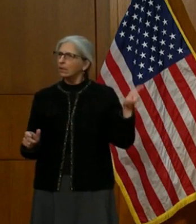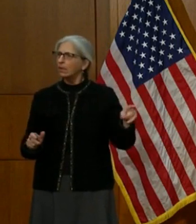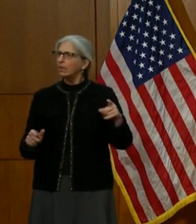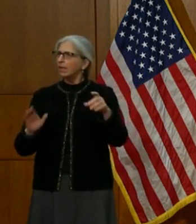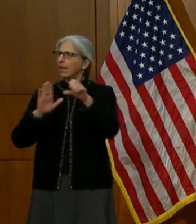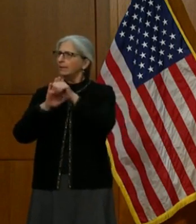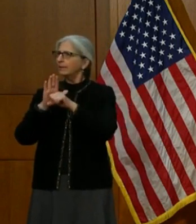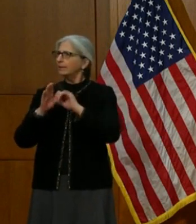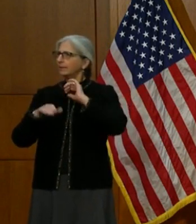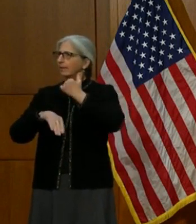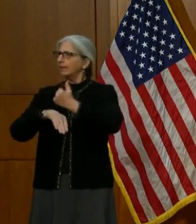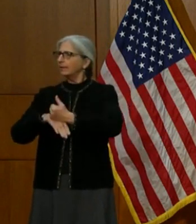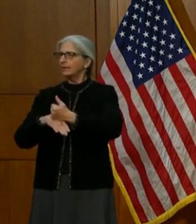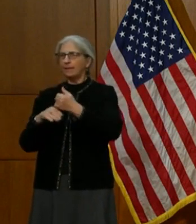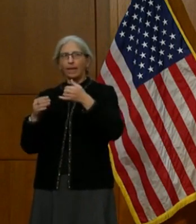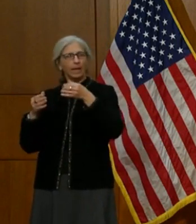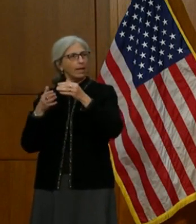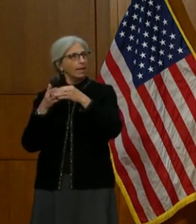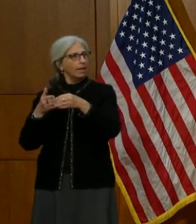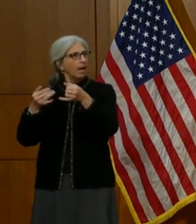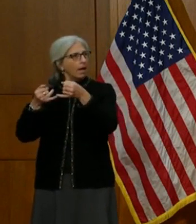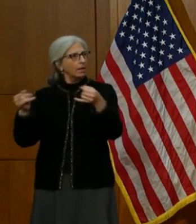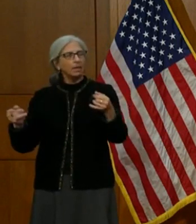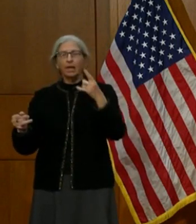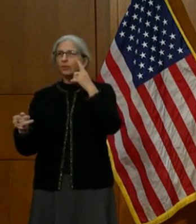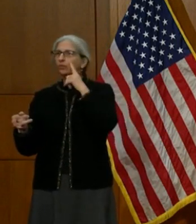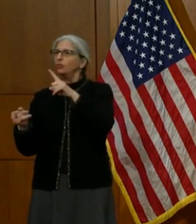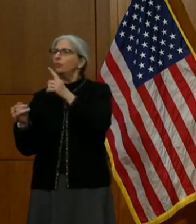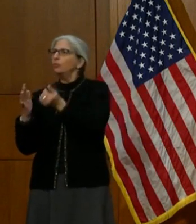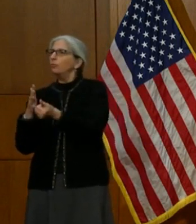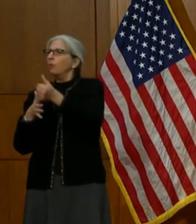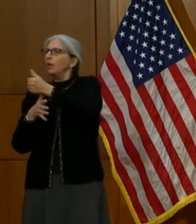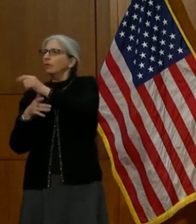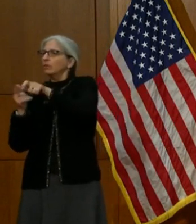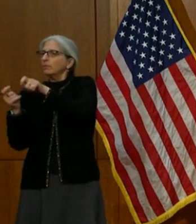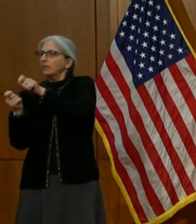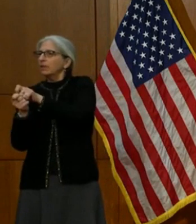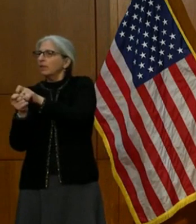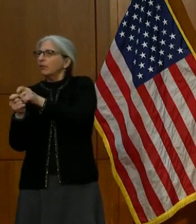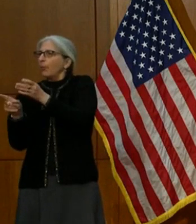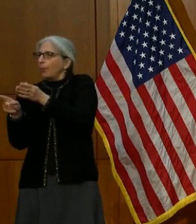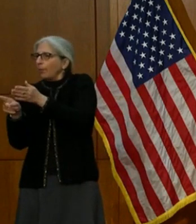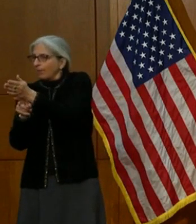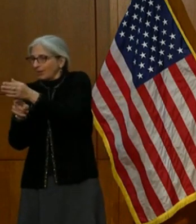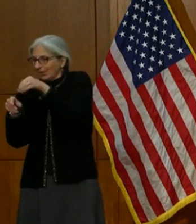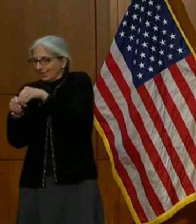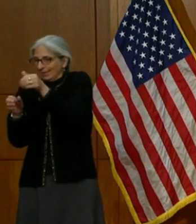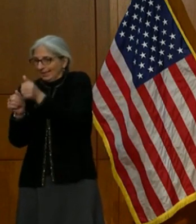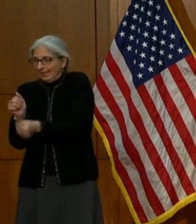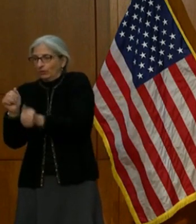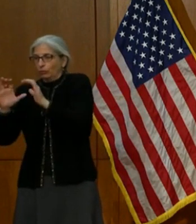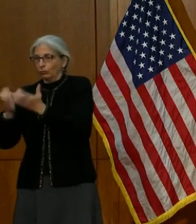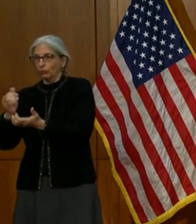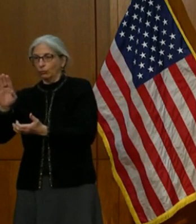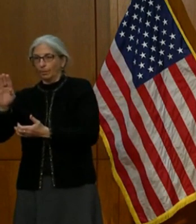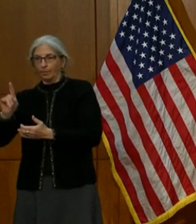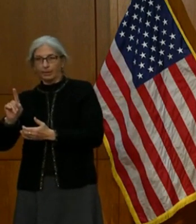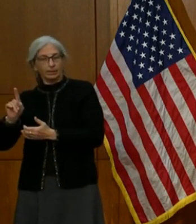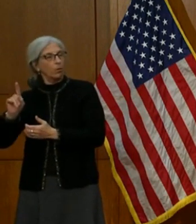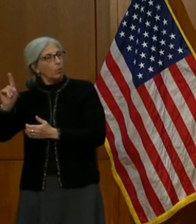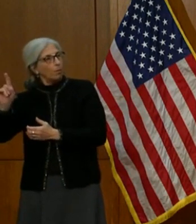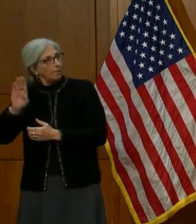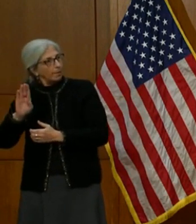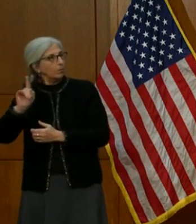prioritizing certain professions within that group? group, and if you could speak a little bit more to how you're